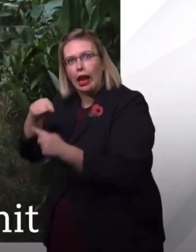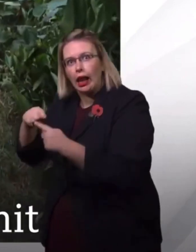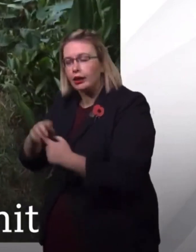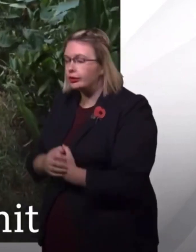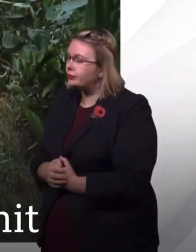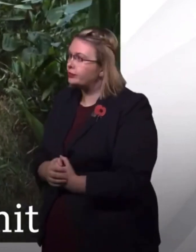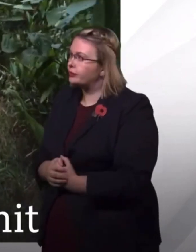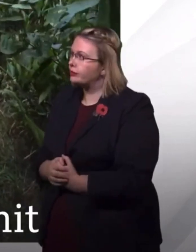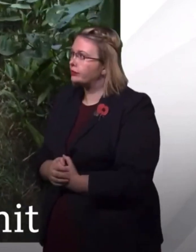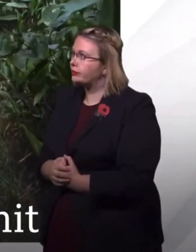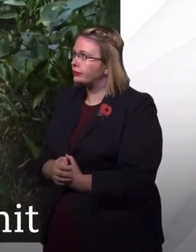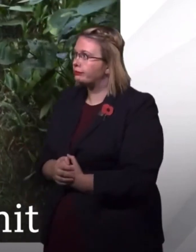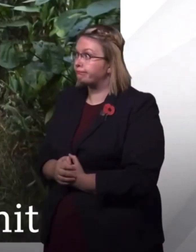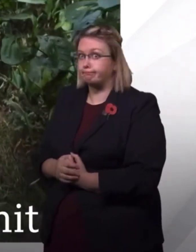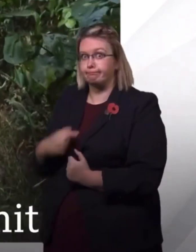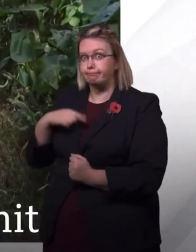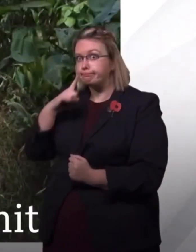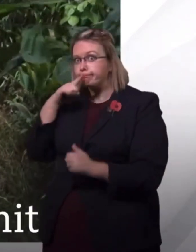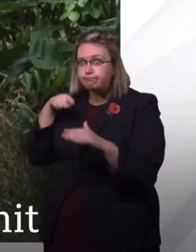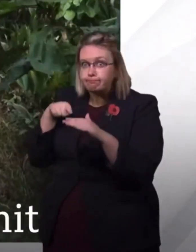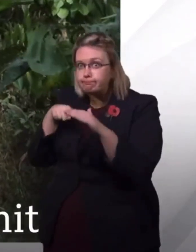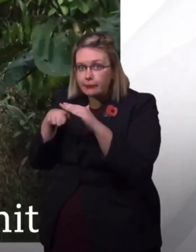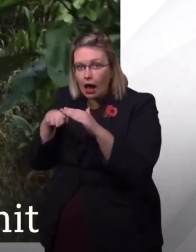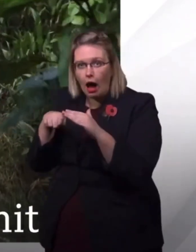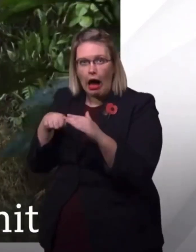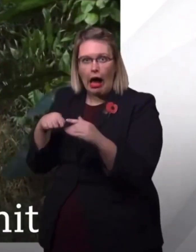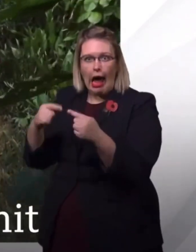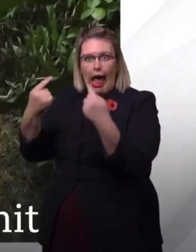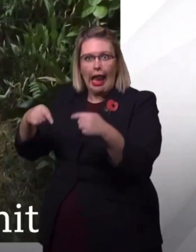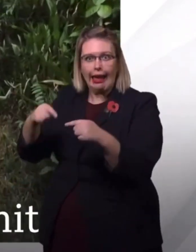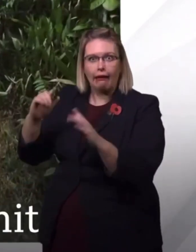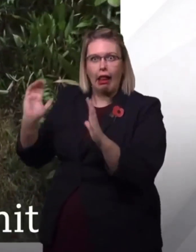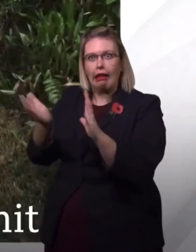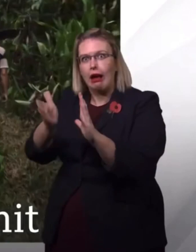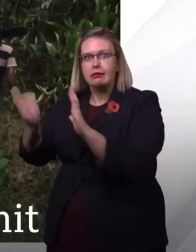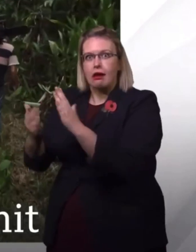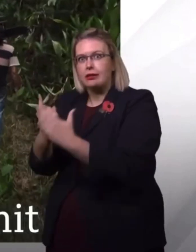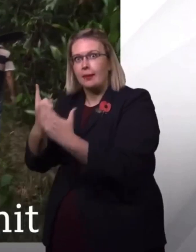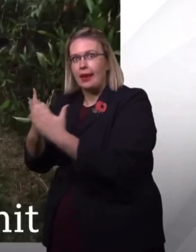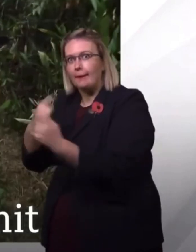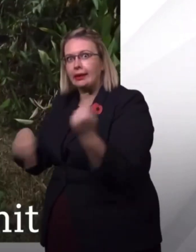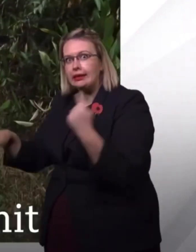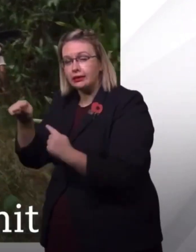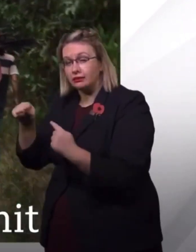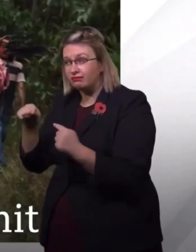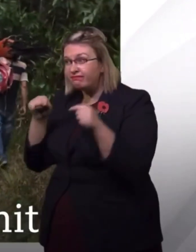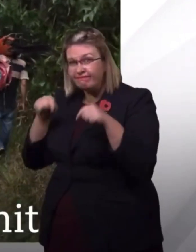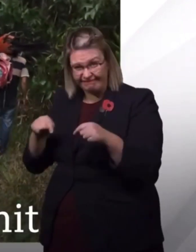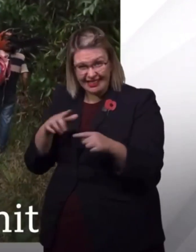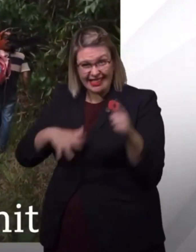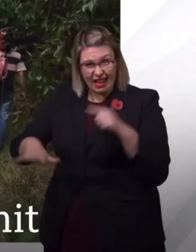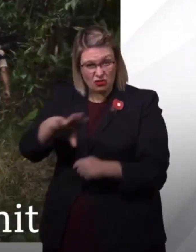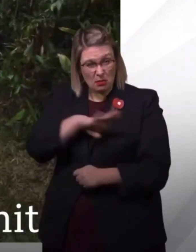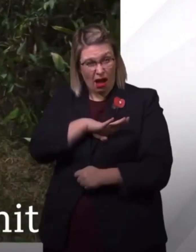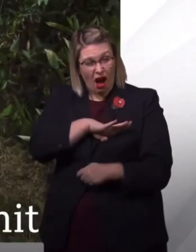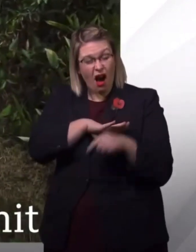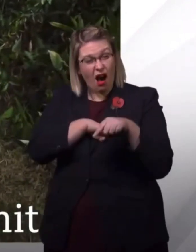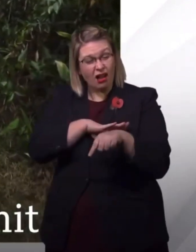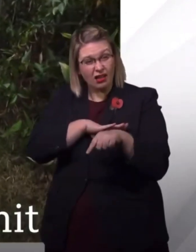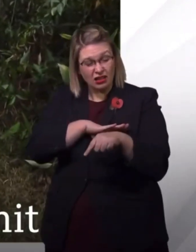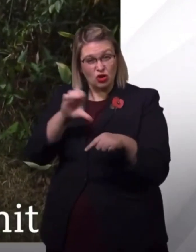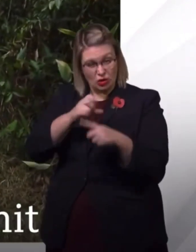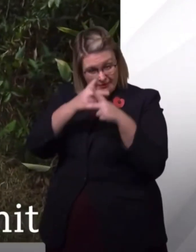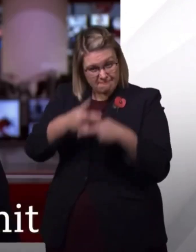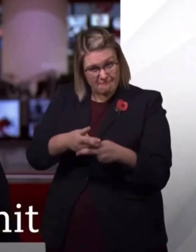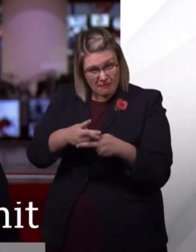led to an area where illegal logging is taking place. And here we're at the edge of a national park, an area that's